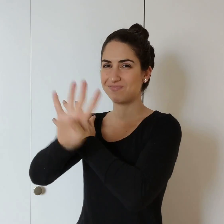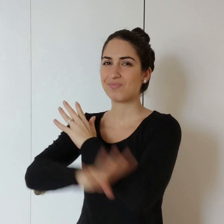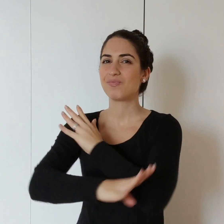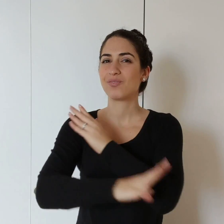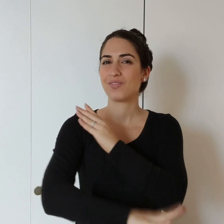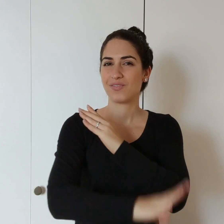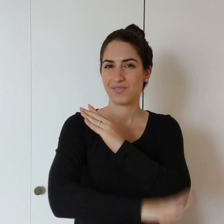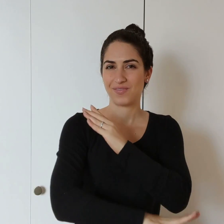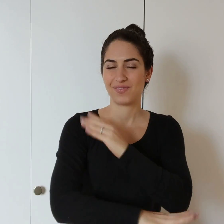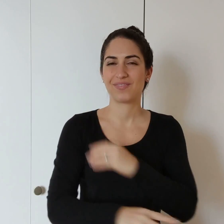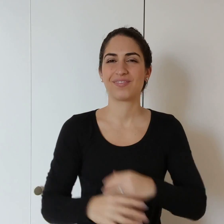Fall.